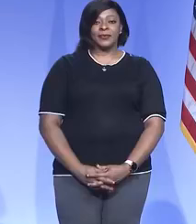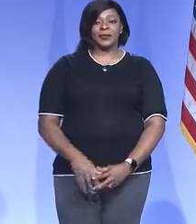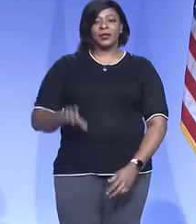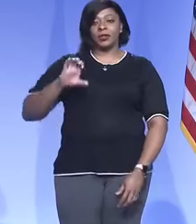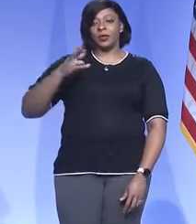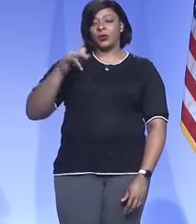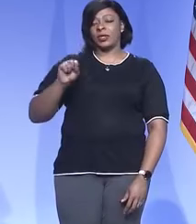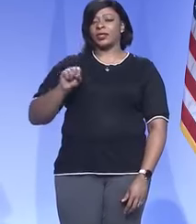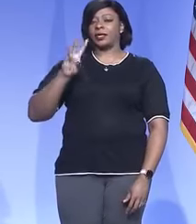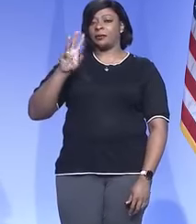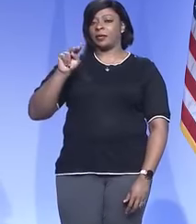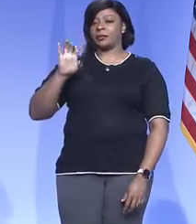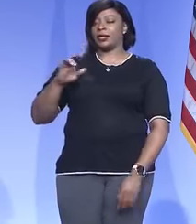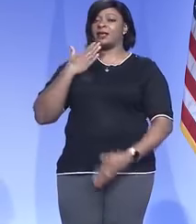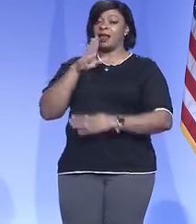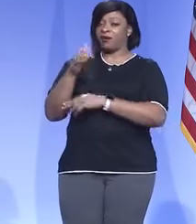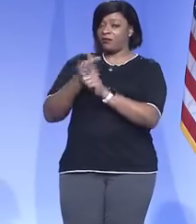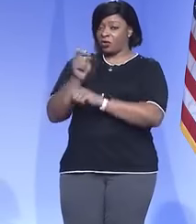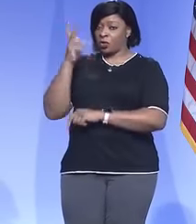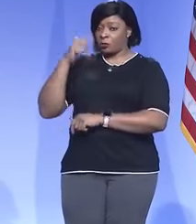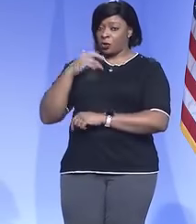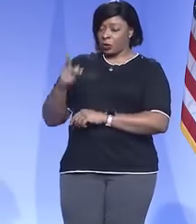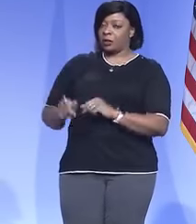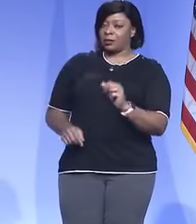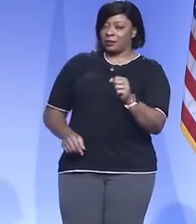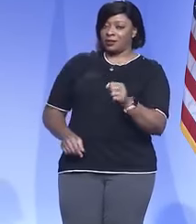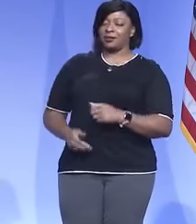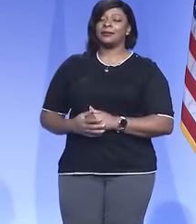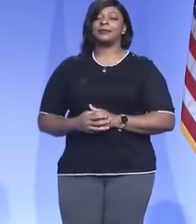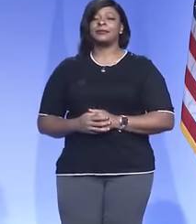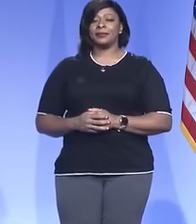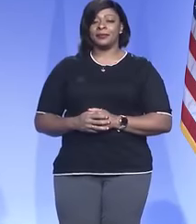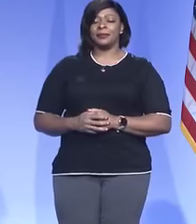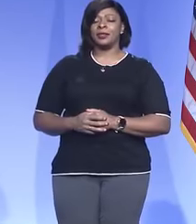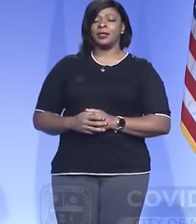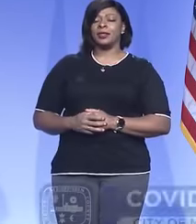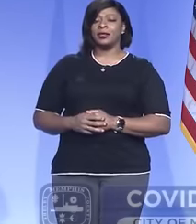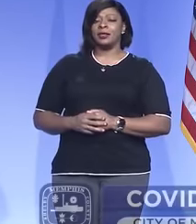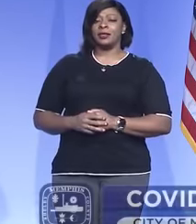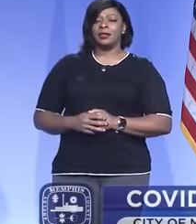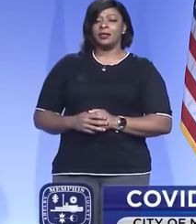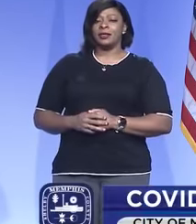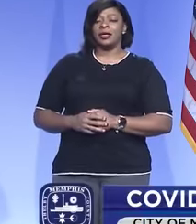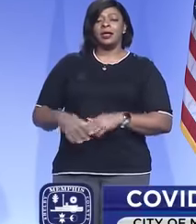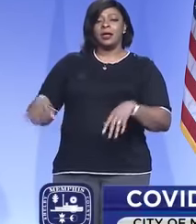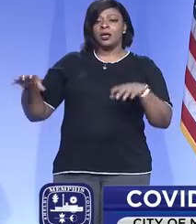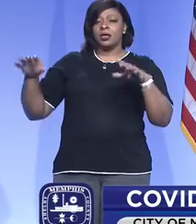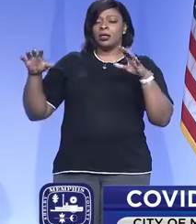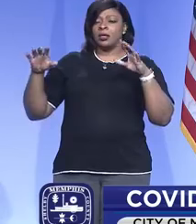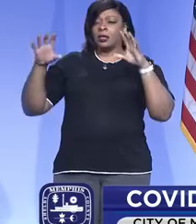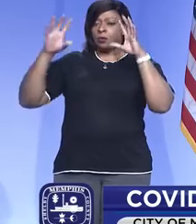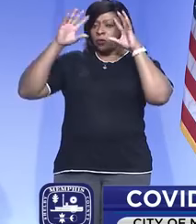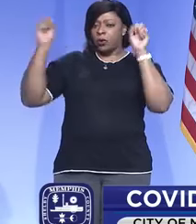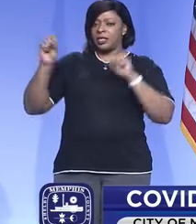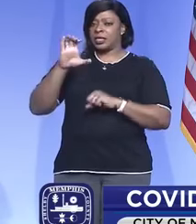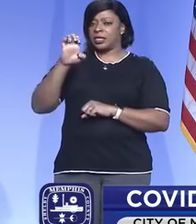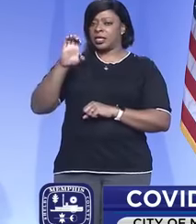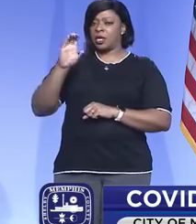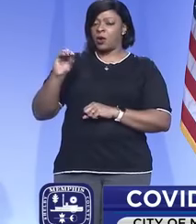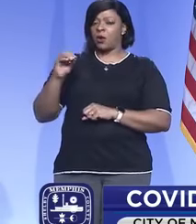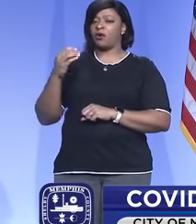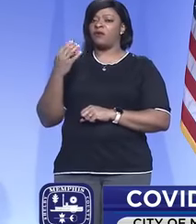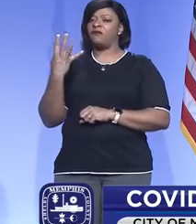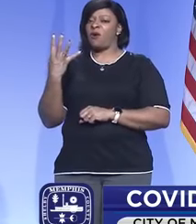Good afternoon, everyone. Can you hear me okay? Yes. So, the presidents and CEOs of the four major